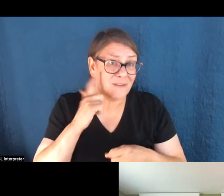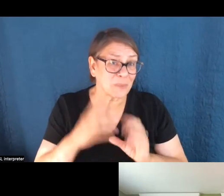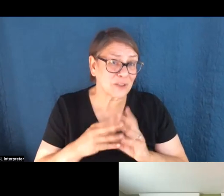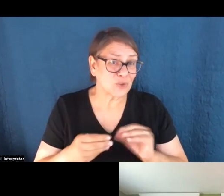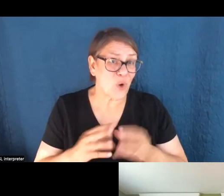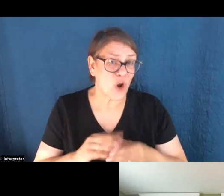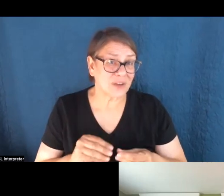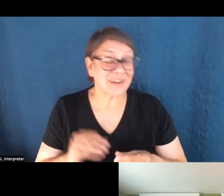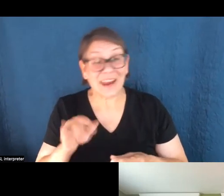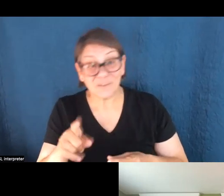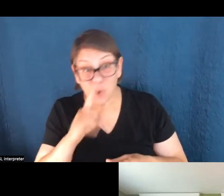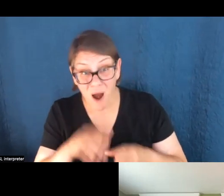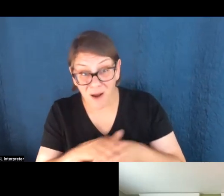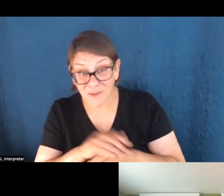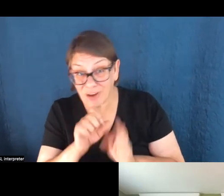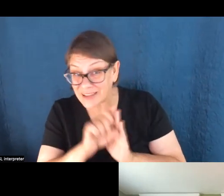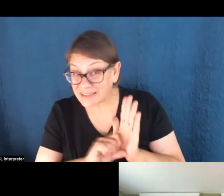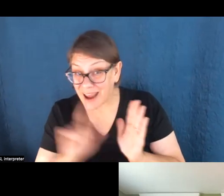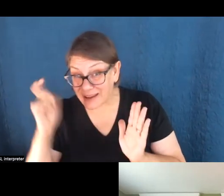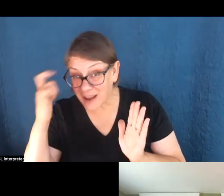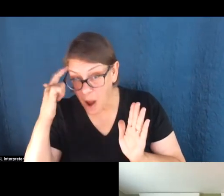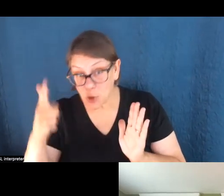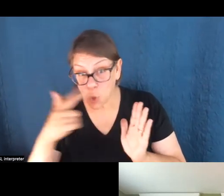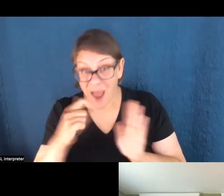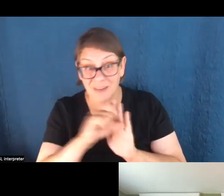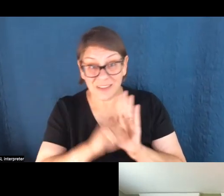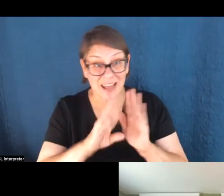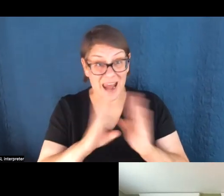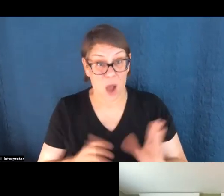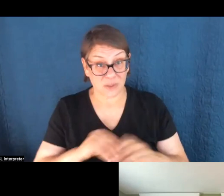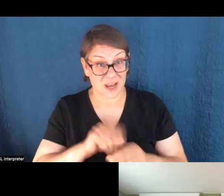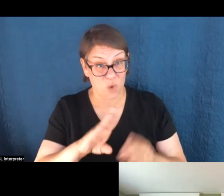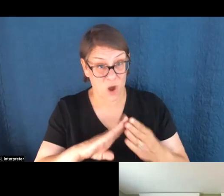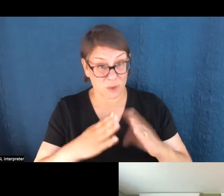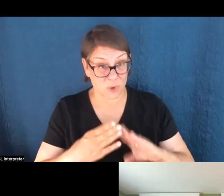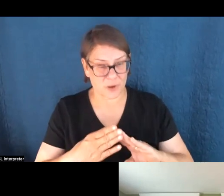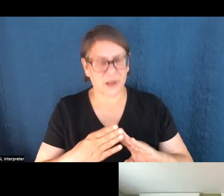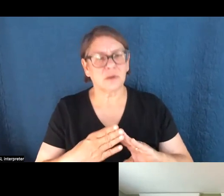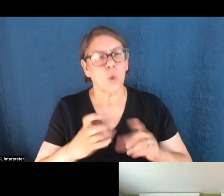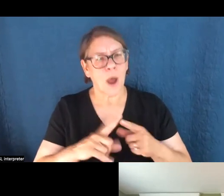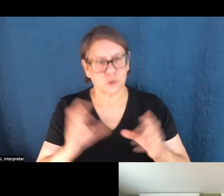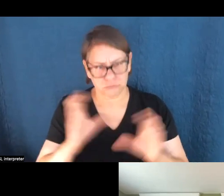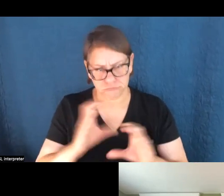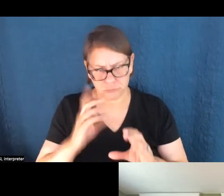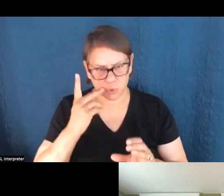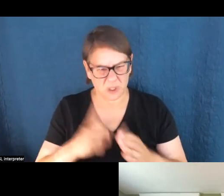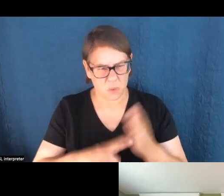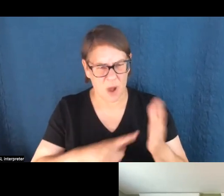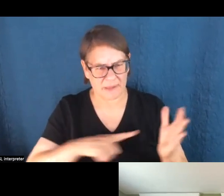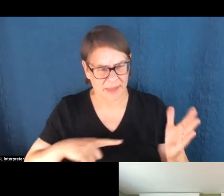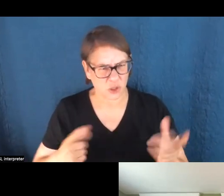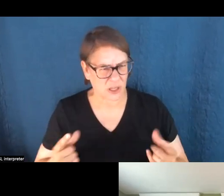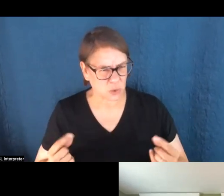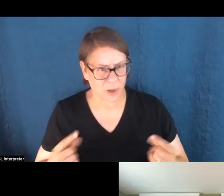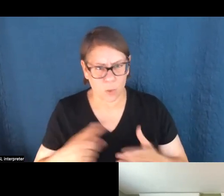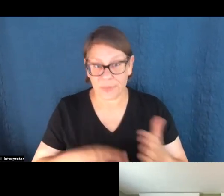And certainly if you're covering state government and you have a, you a state house in your community, you know, look at what the legislature is and isn't doing. And I